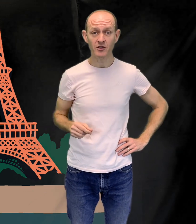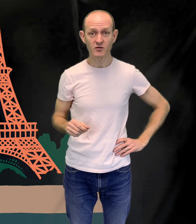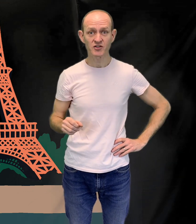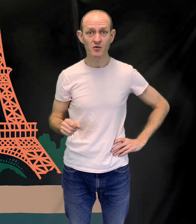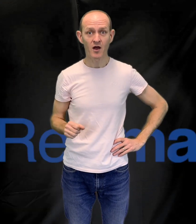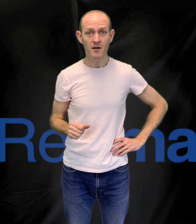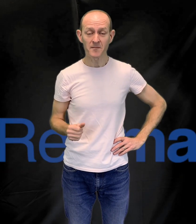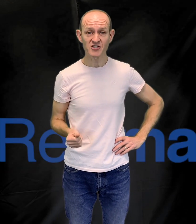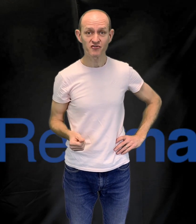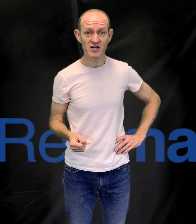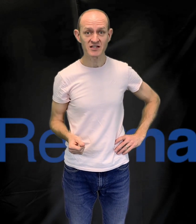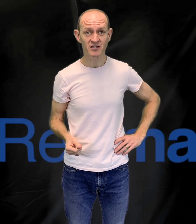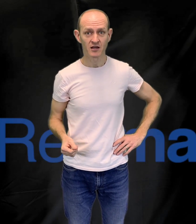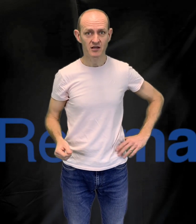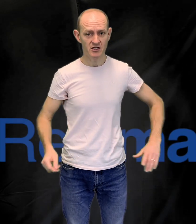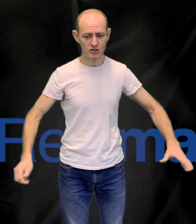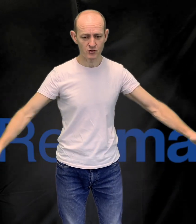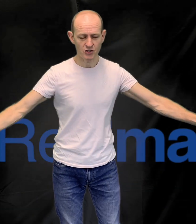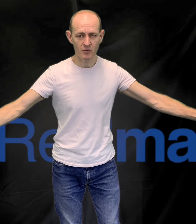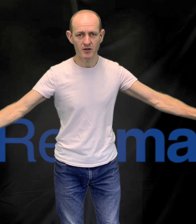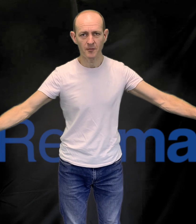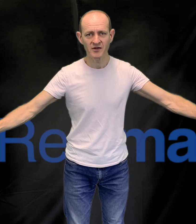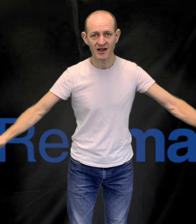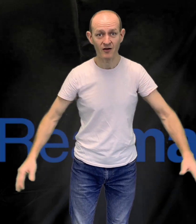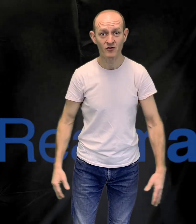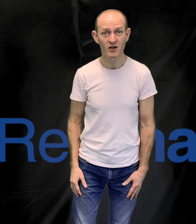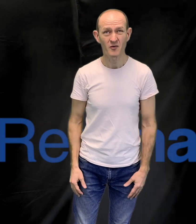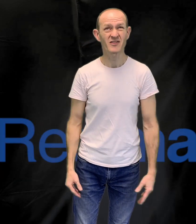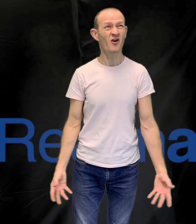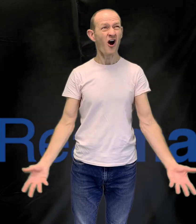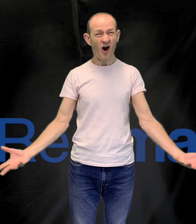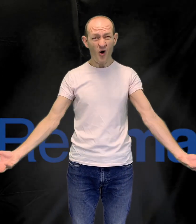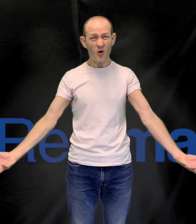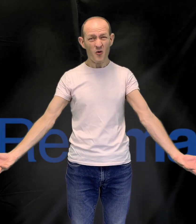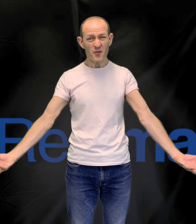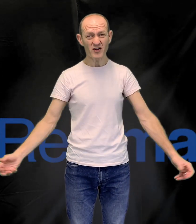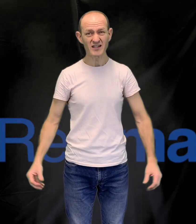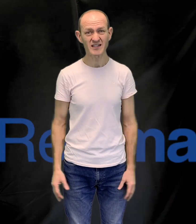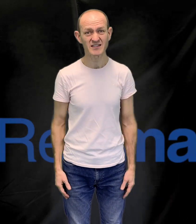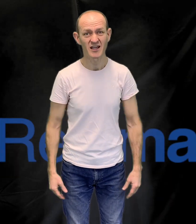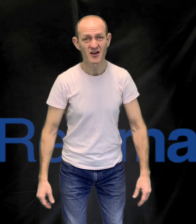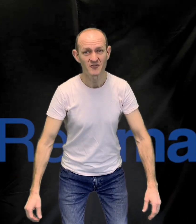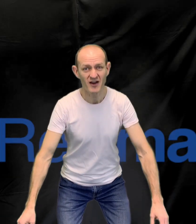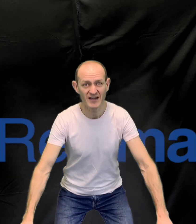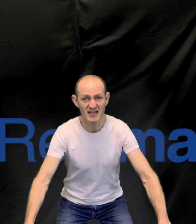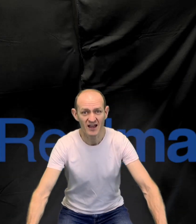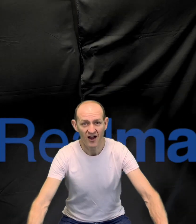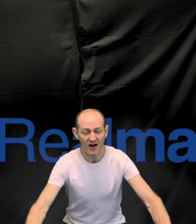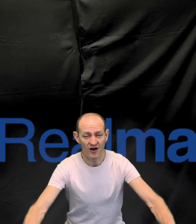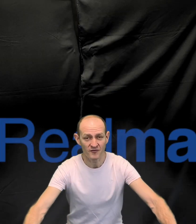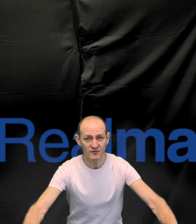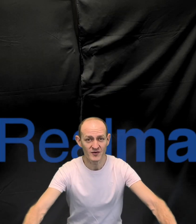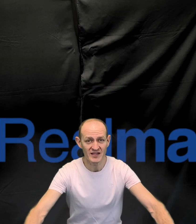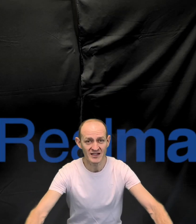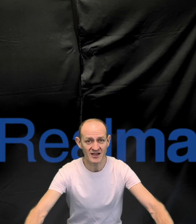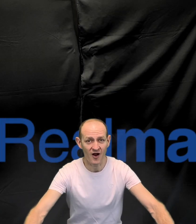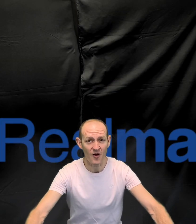go to Madrid. Can you show me up and down with your whole bodies? Ready? Off we go.